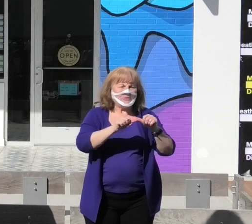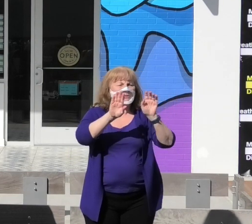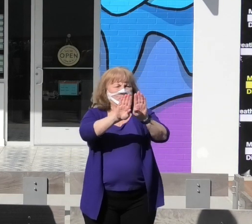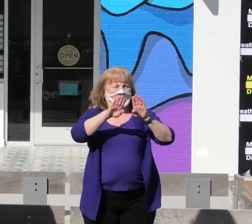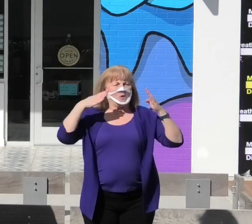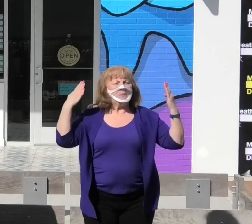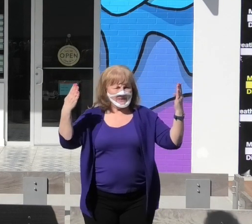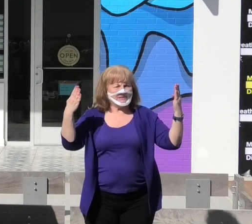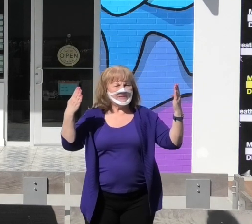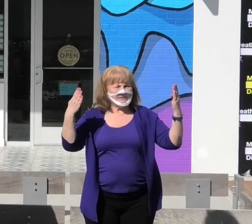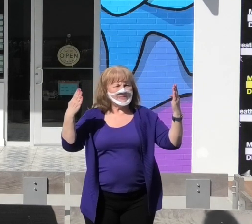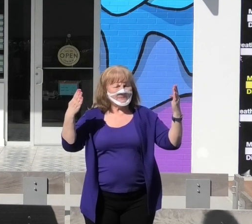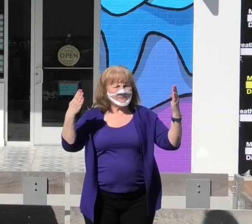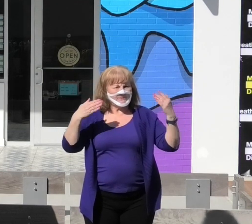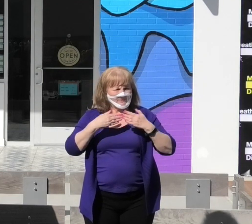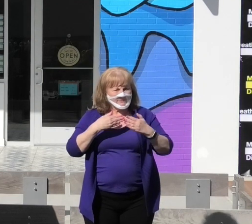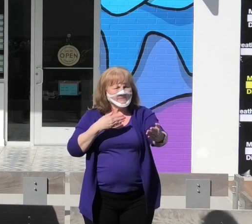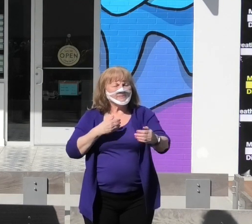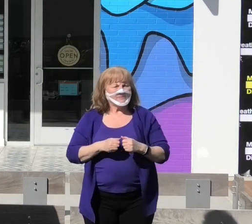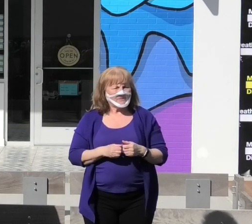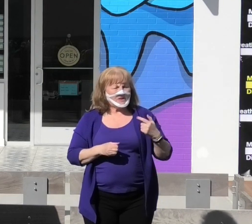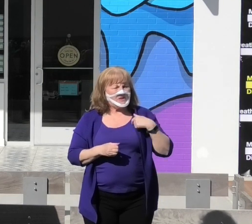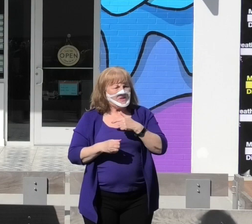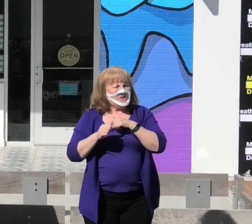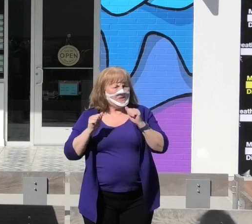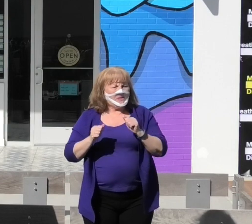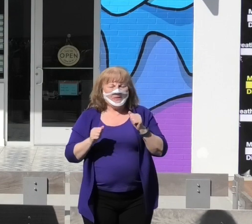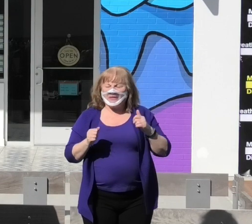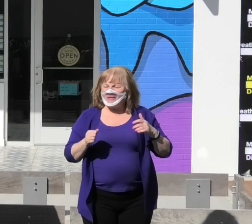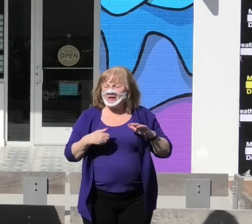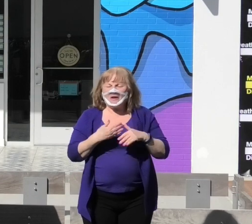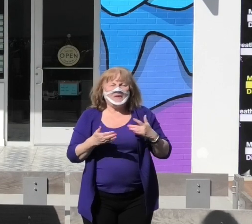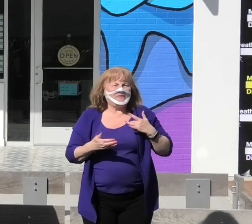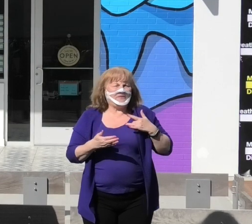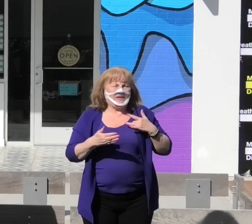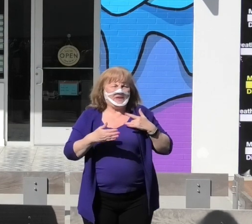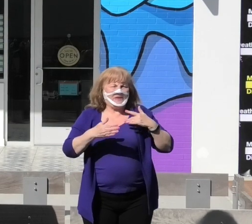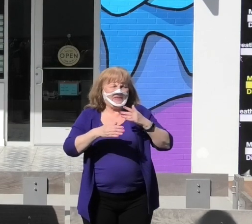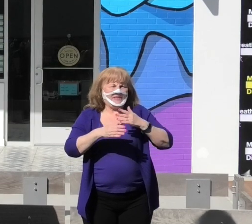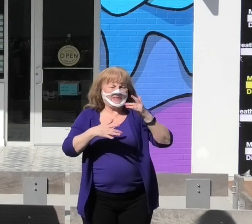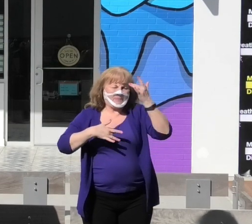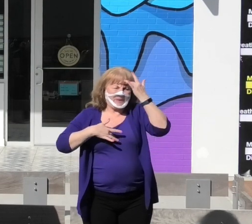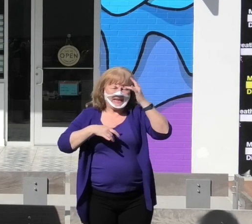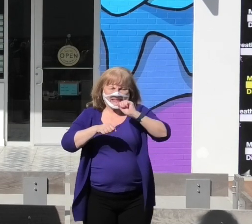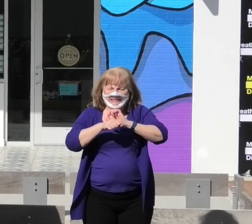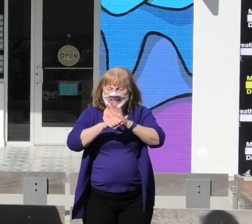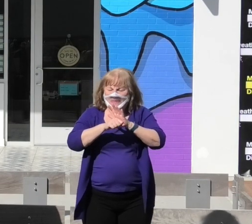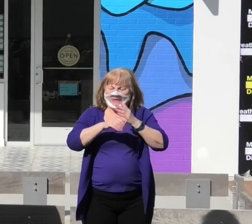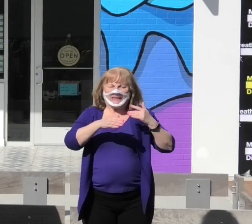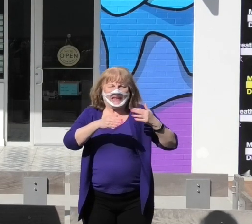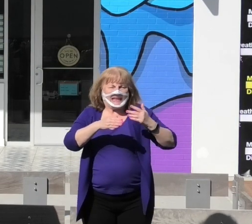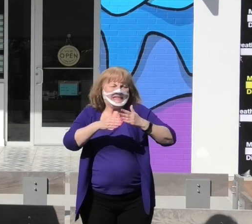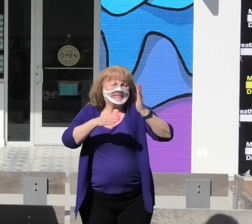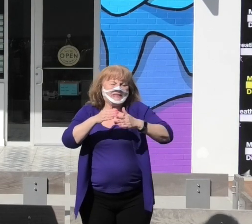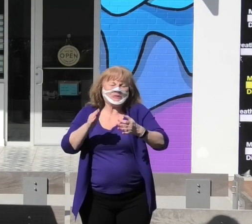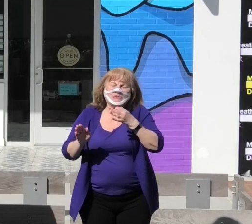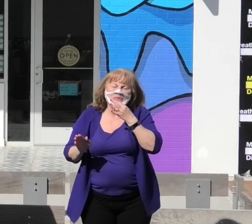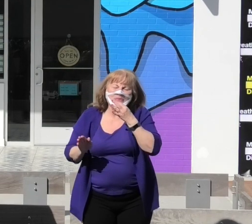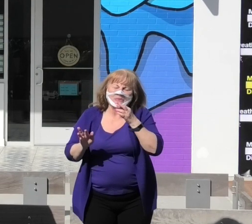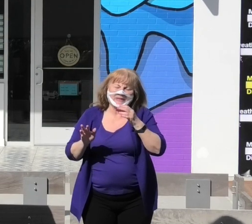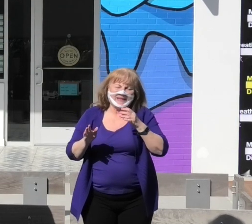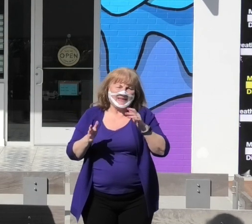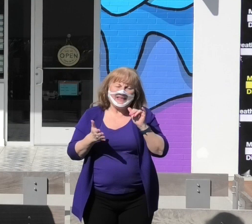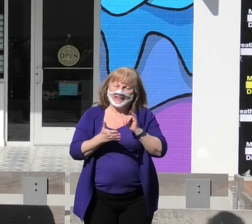to open. We can all sense the end of this pandemic is near, and that wouldn't be possible